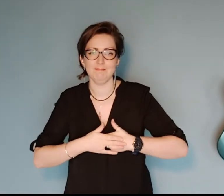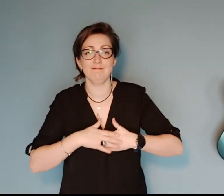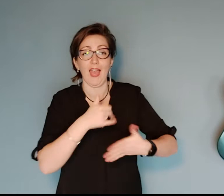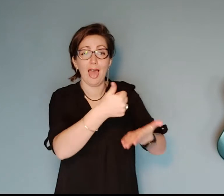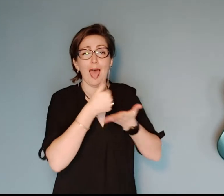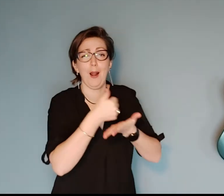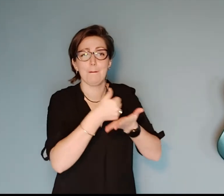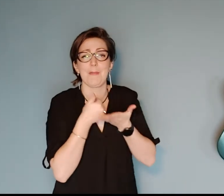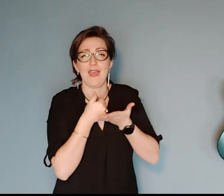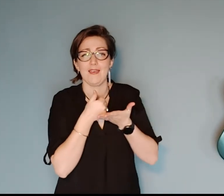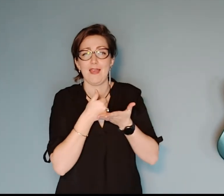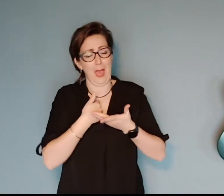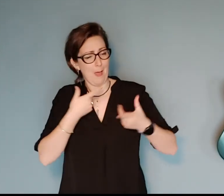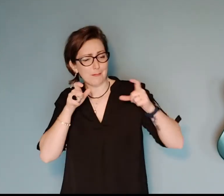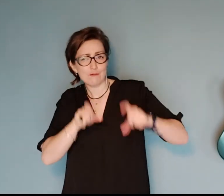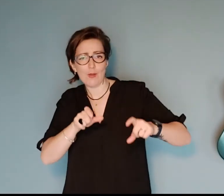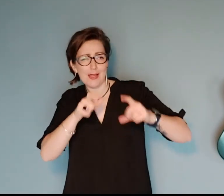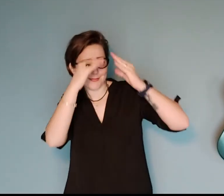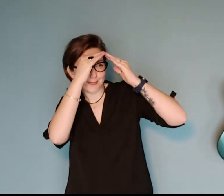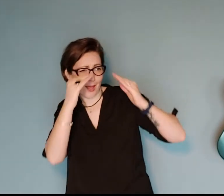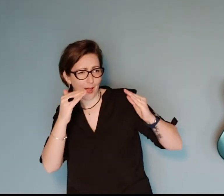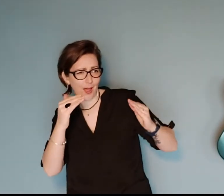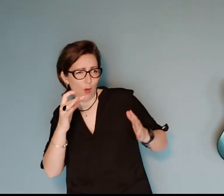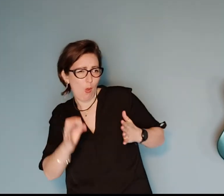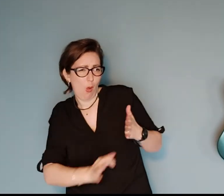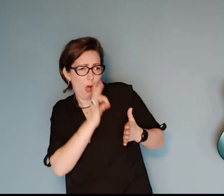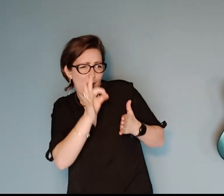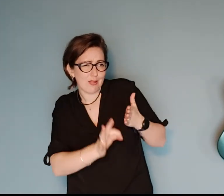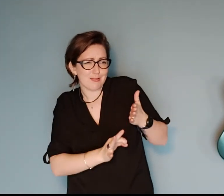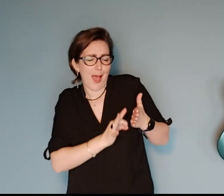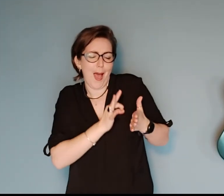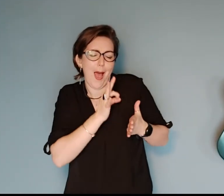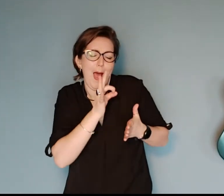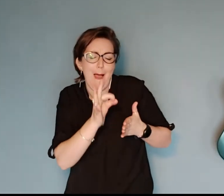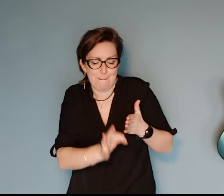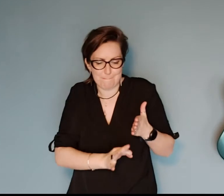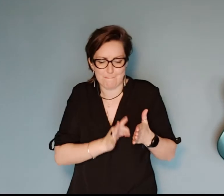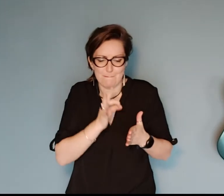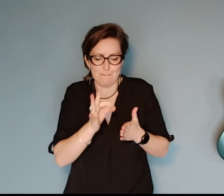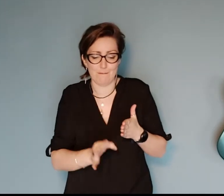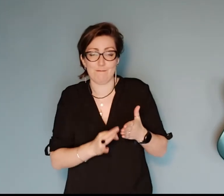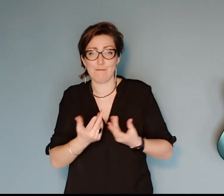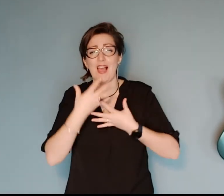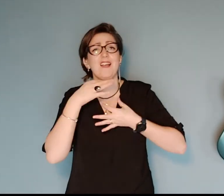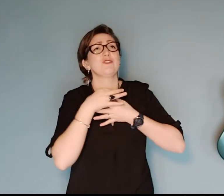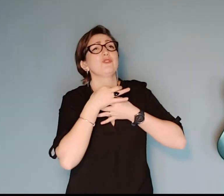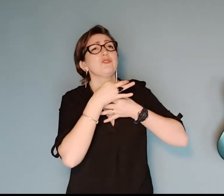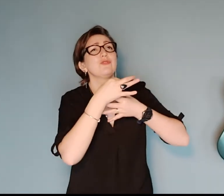Help me, a second chance All the time I wish I